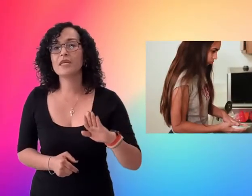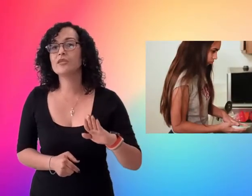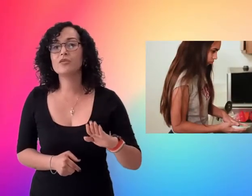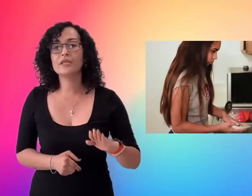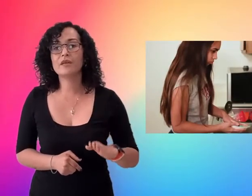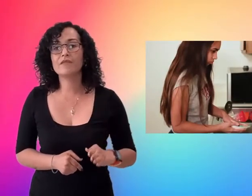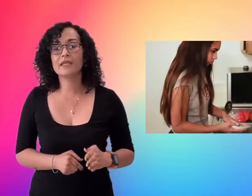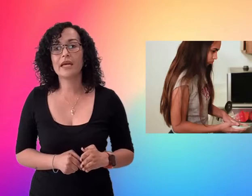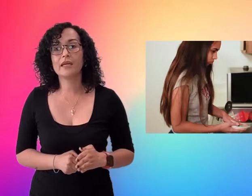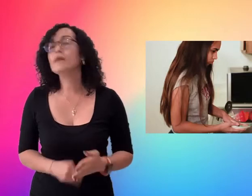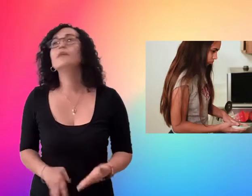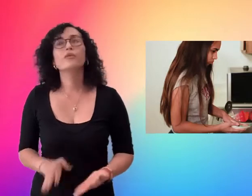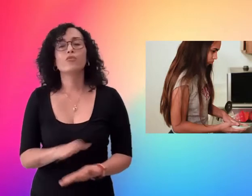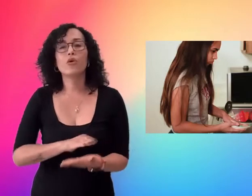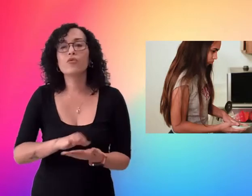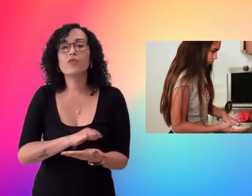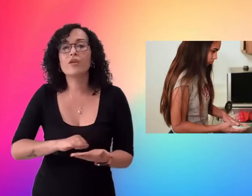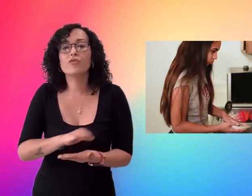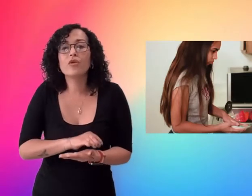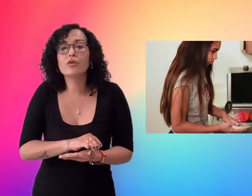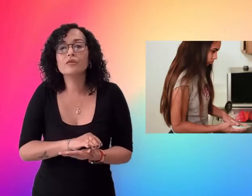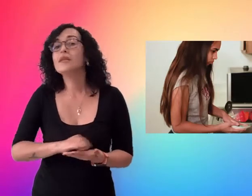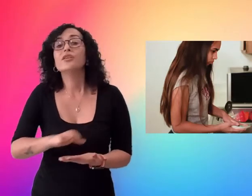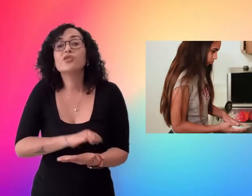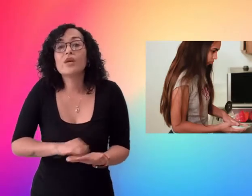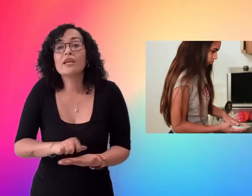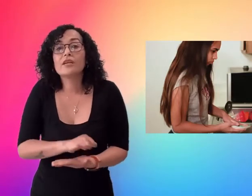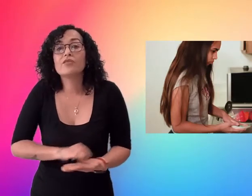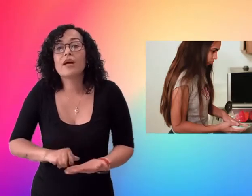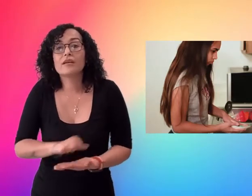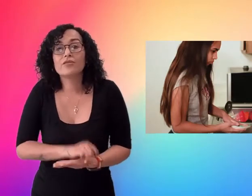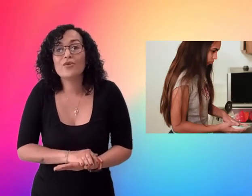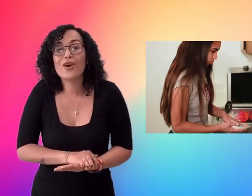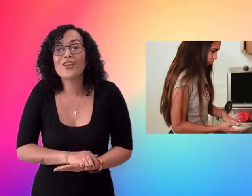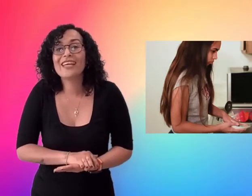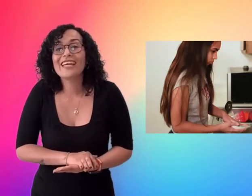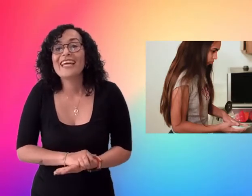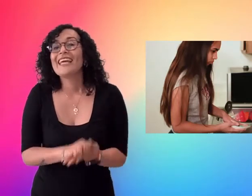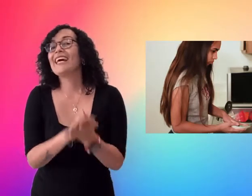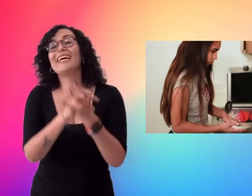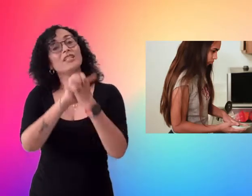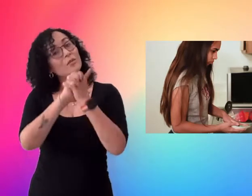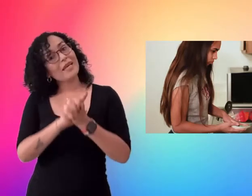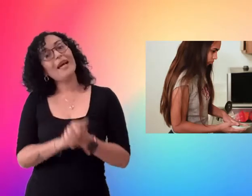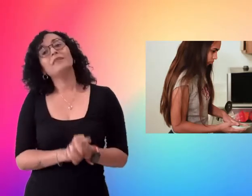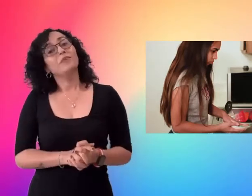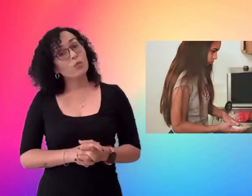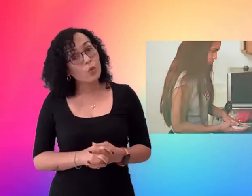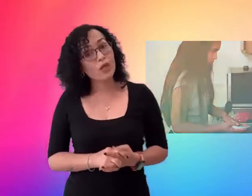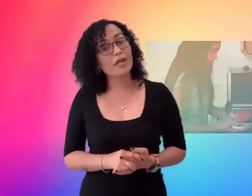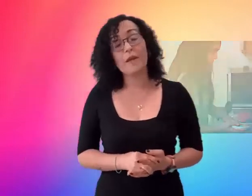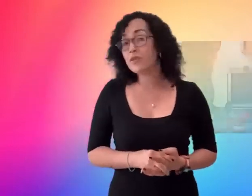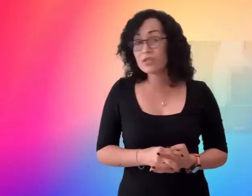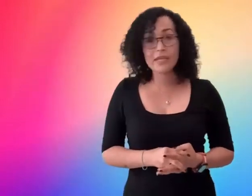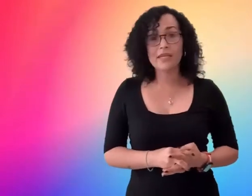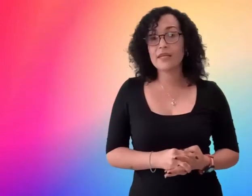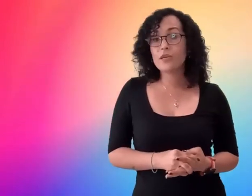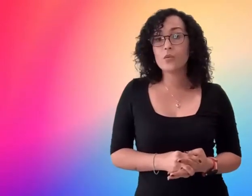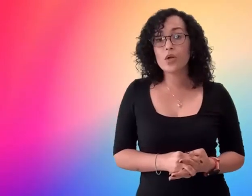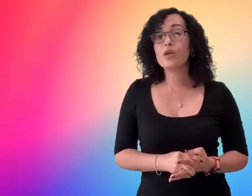and doing something like run run run drink drunk drunk and oh my god it worked i'm not saying it didn't work